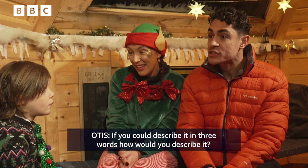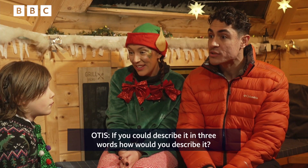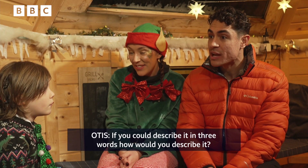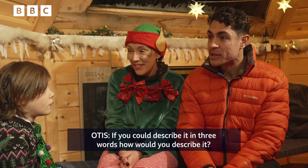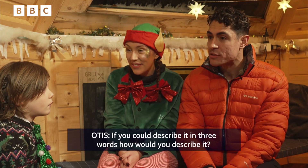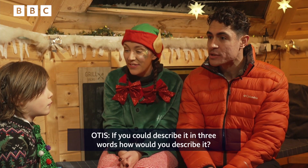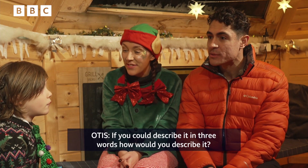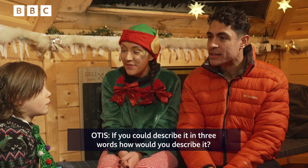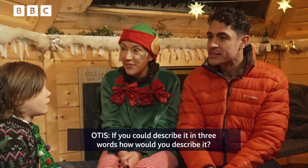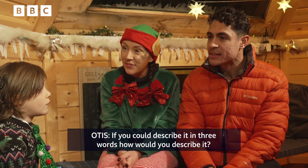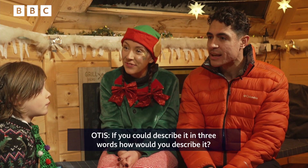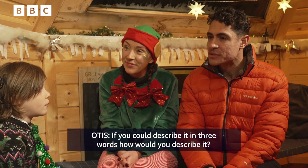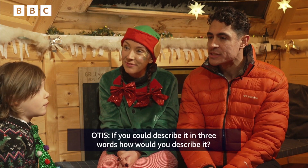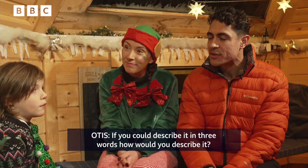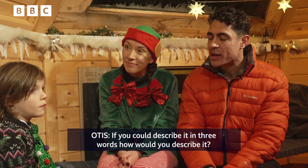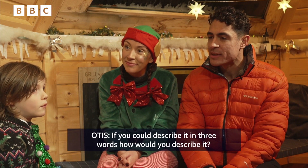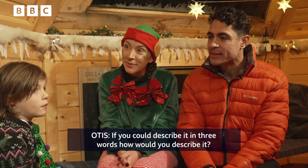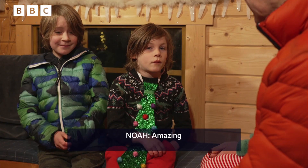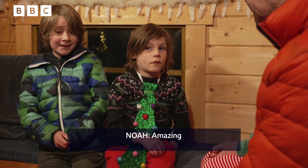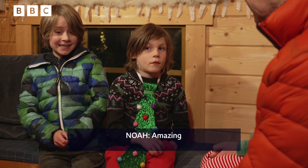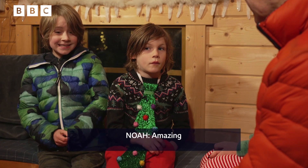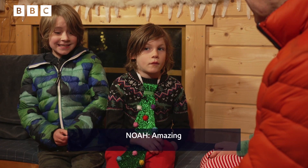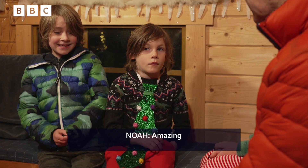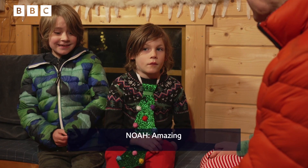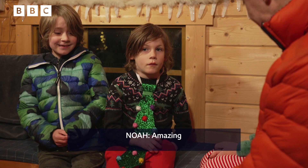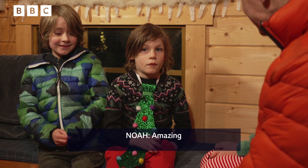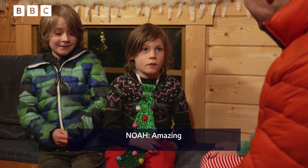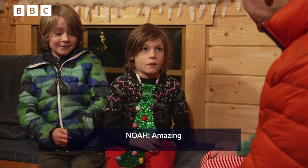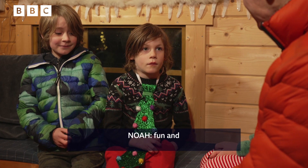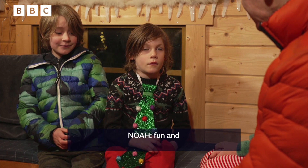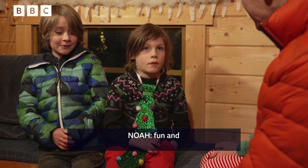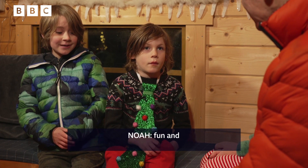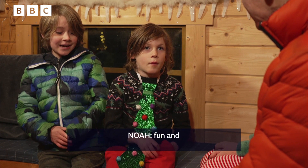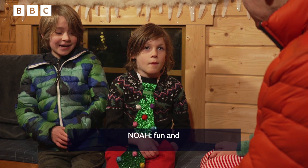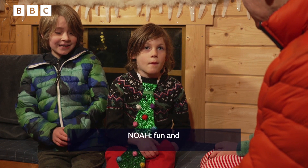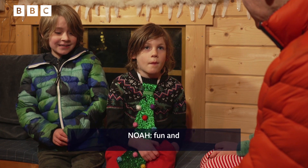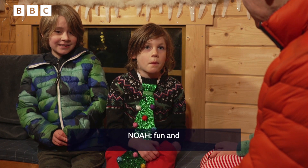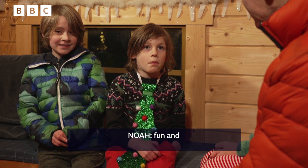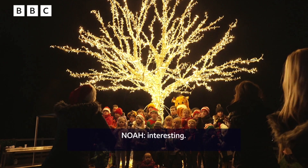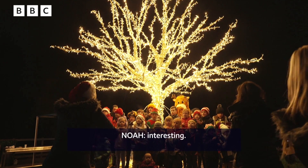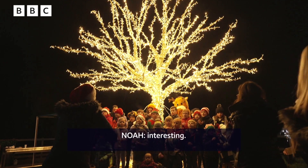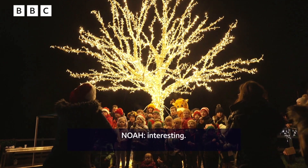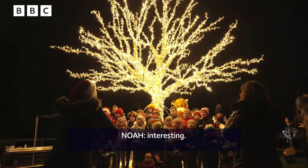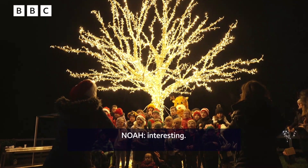could describe it in three words, how would you describe it? Amazing, fun, and interesting.